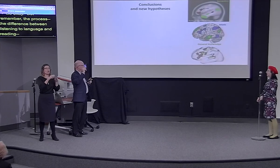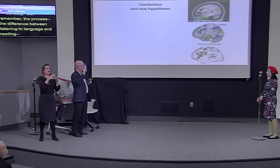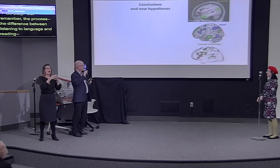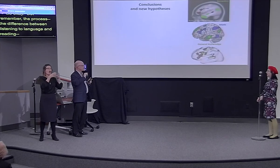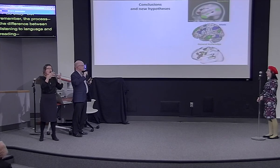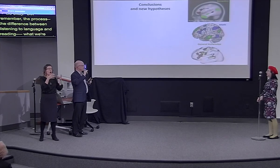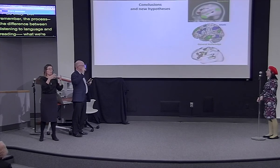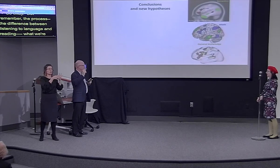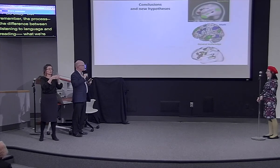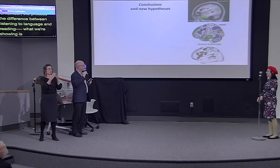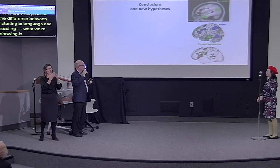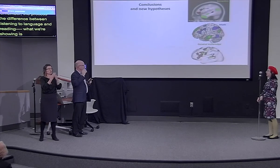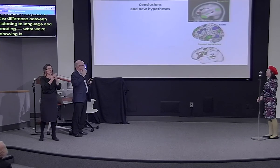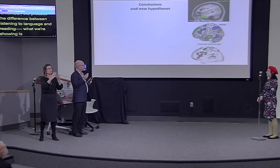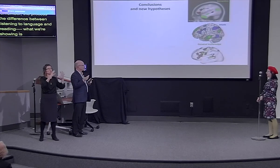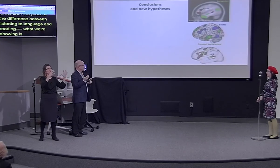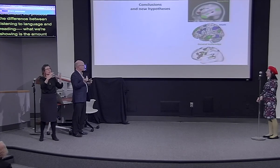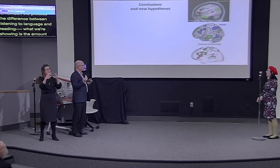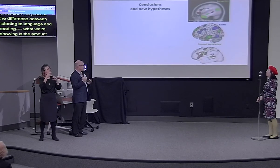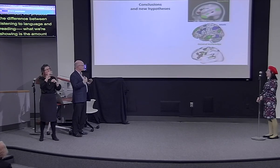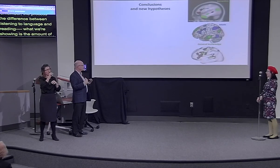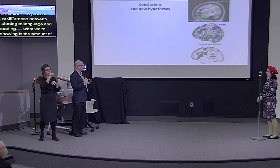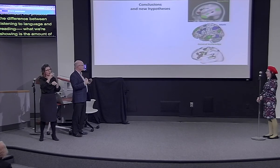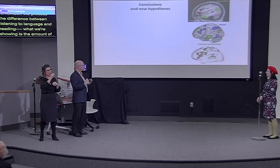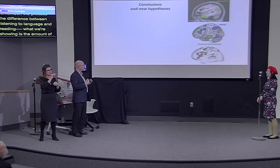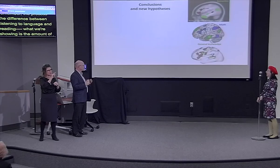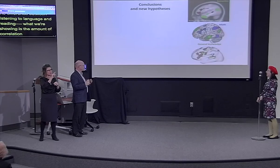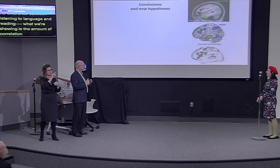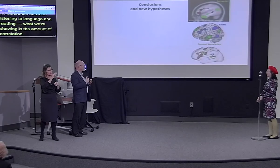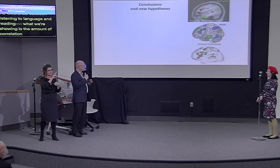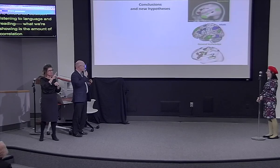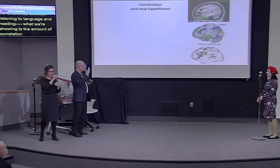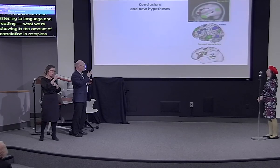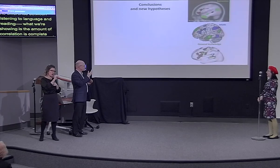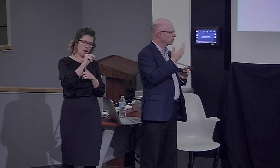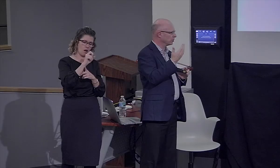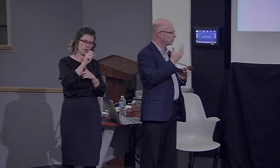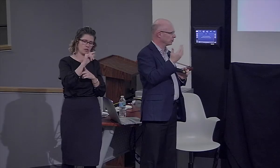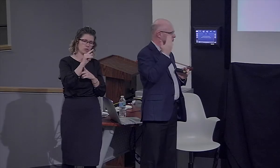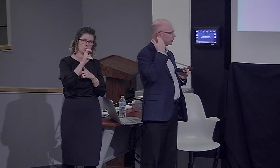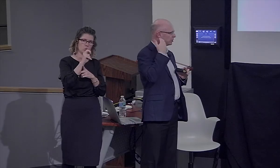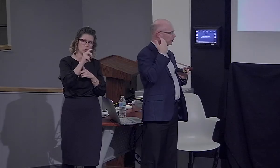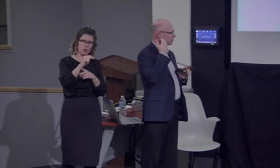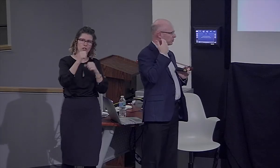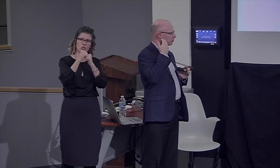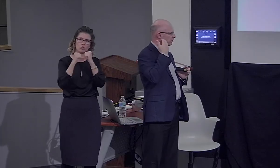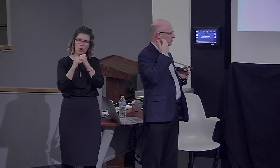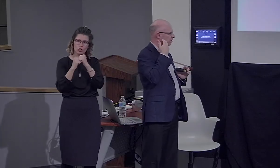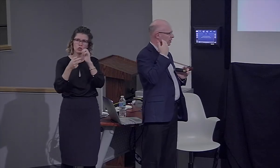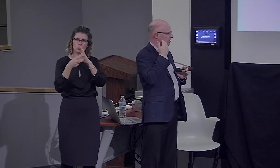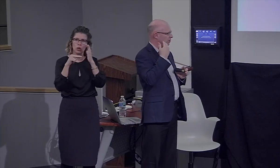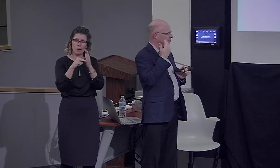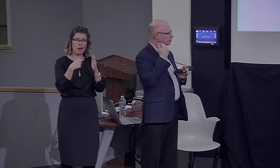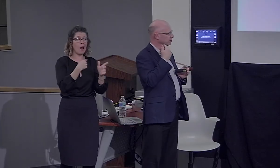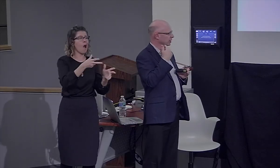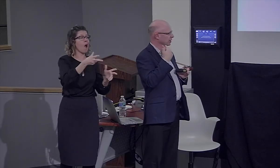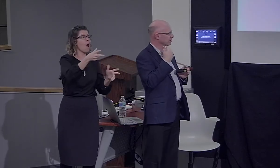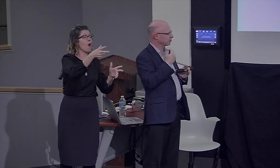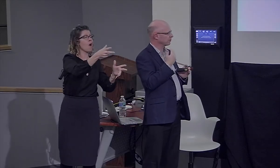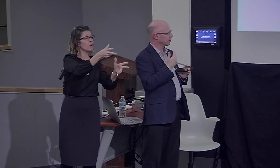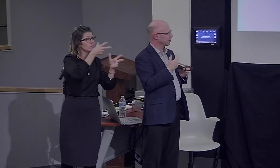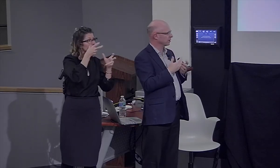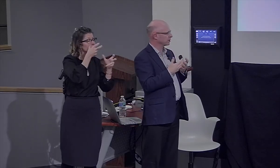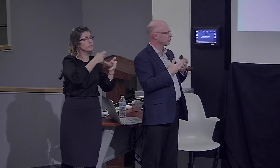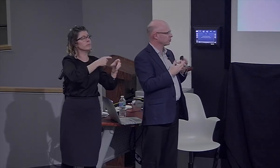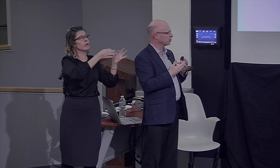structure. So we've subtracted the components that are due to seeing the word or to hearing the word. And when we do that,